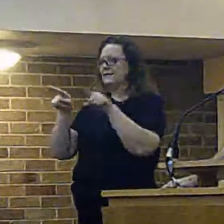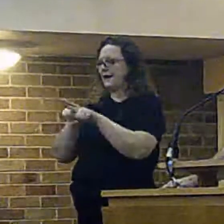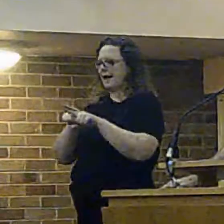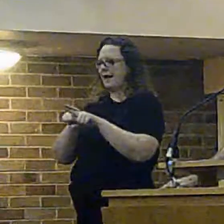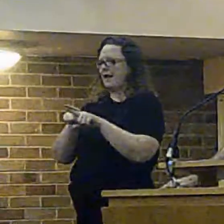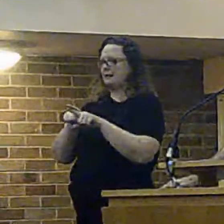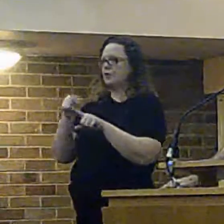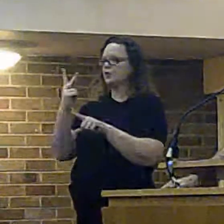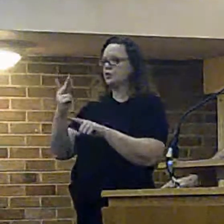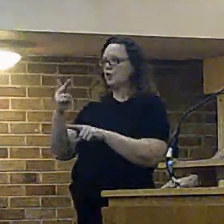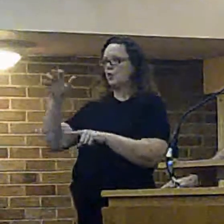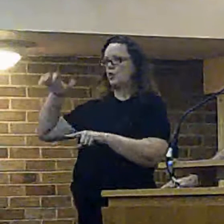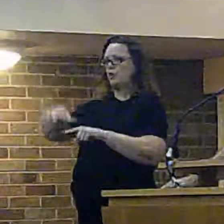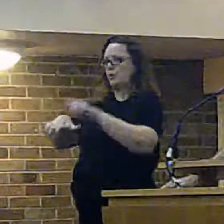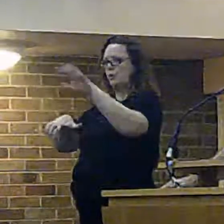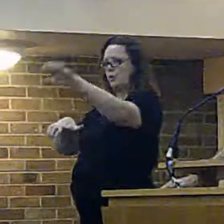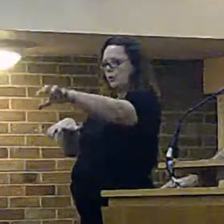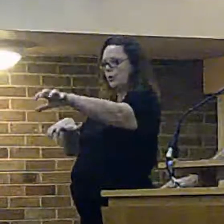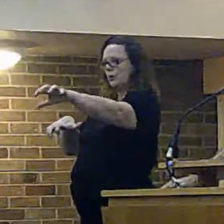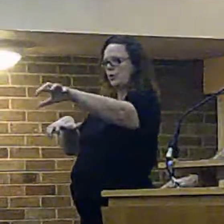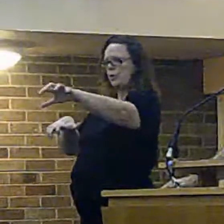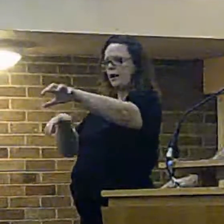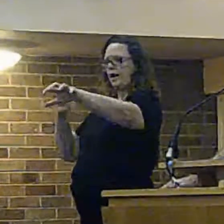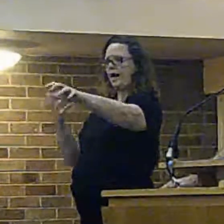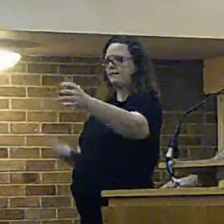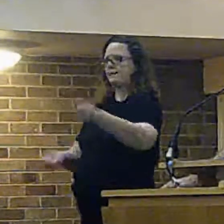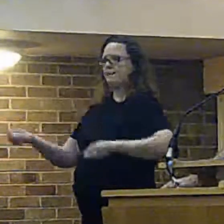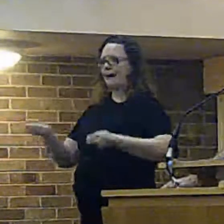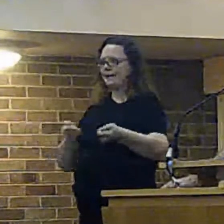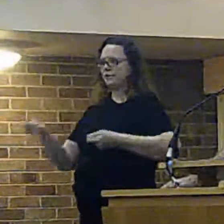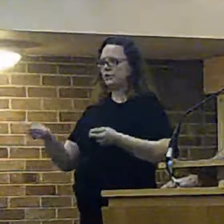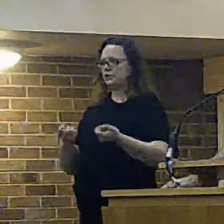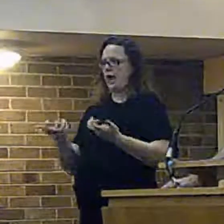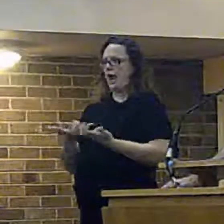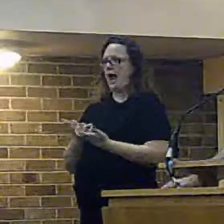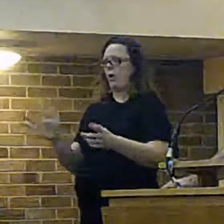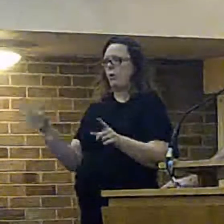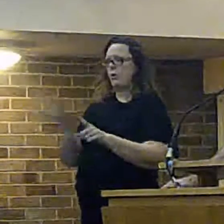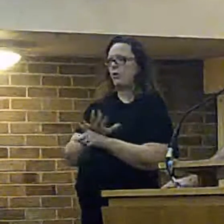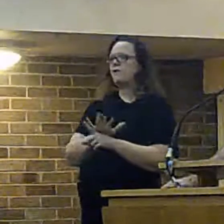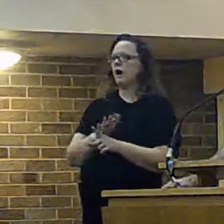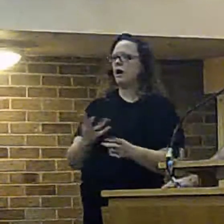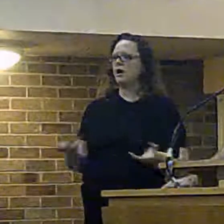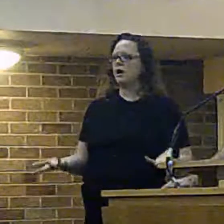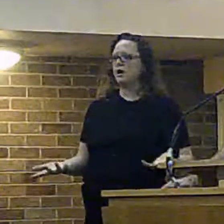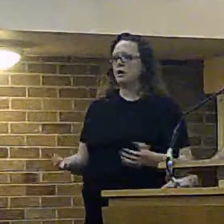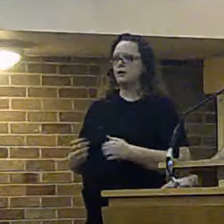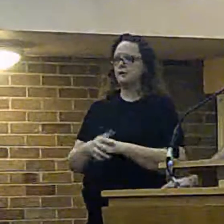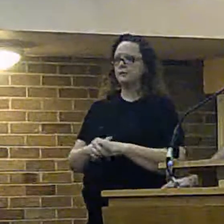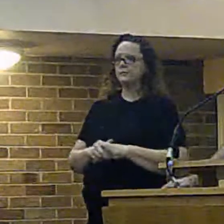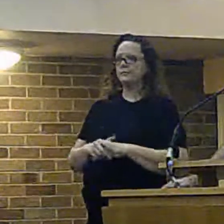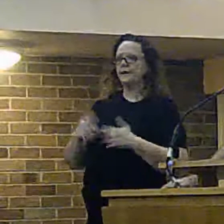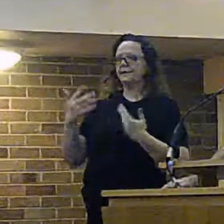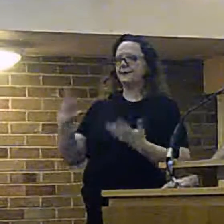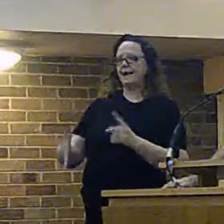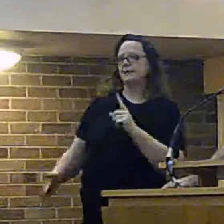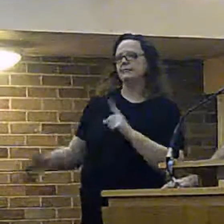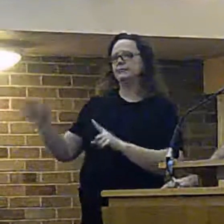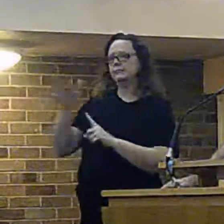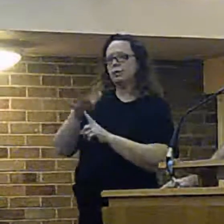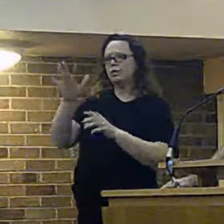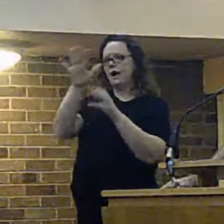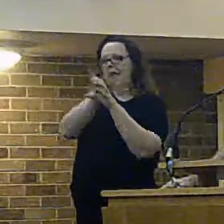officer in the control room then has to try to manage to achieve the best cover across Merseyside is 10 key locations